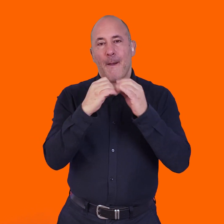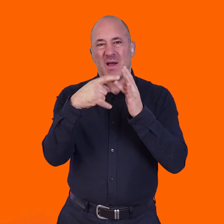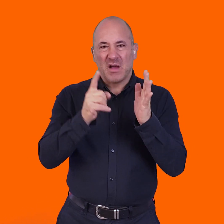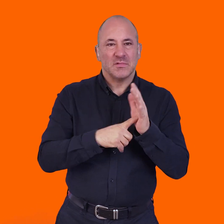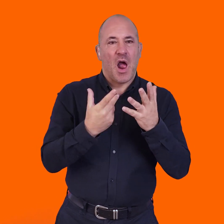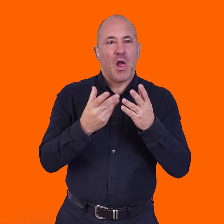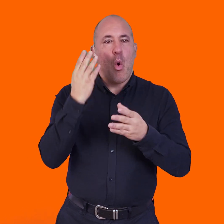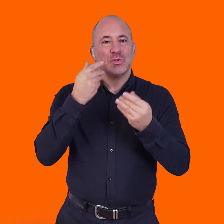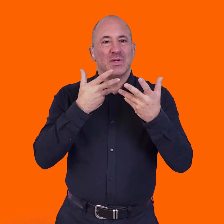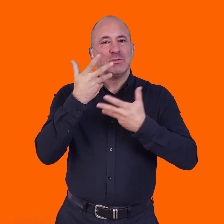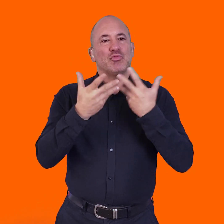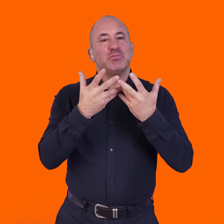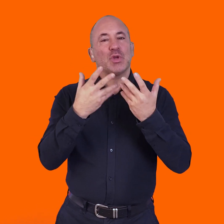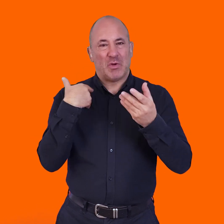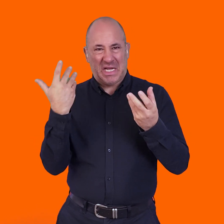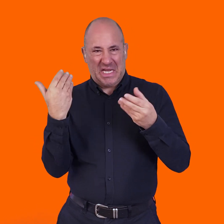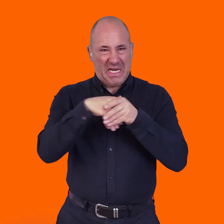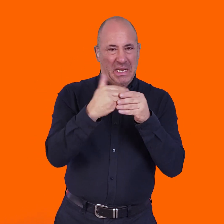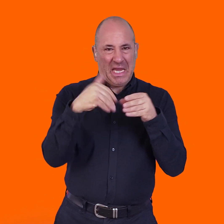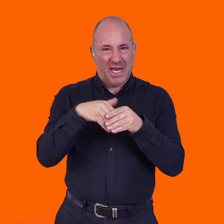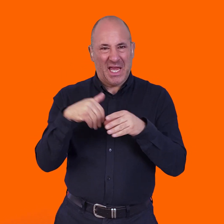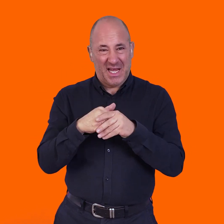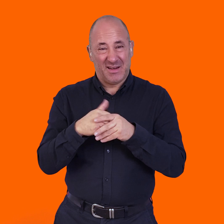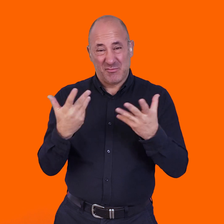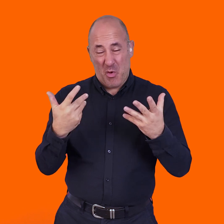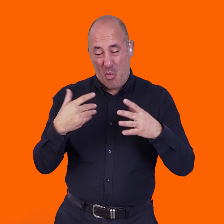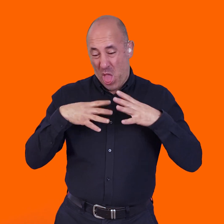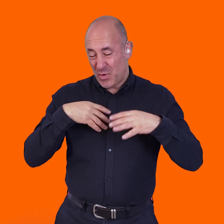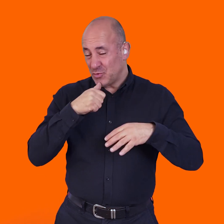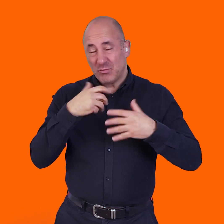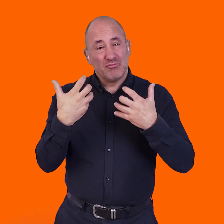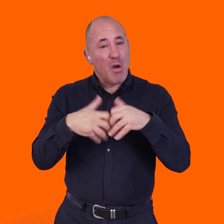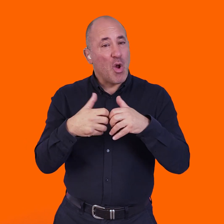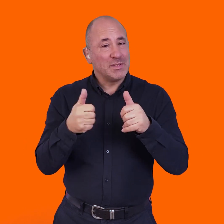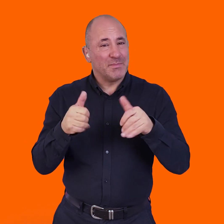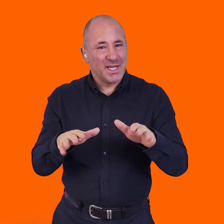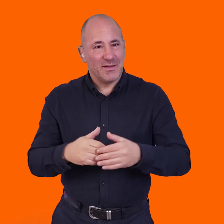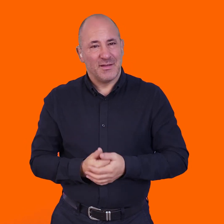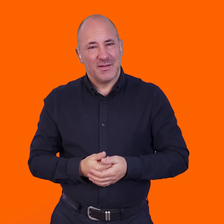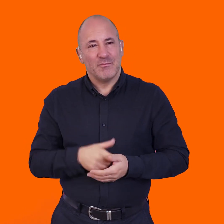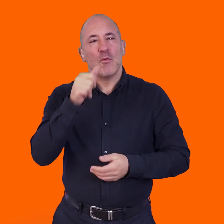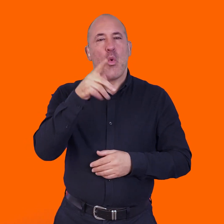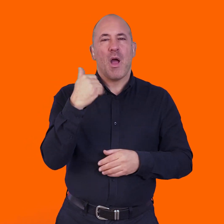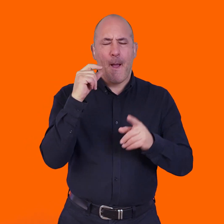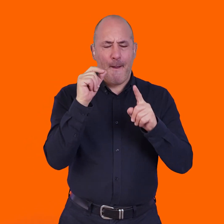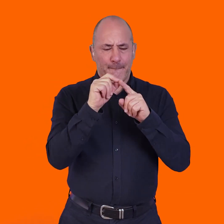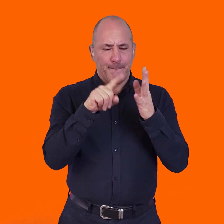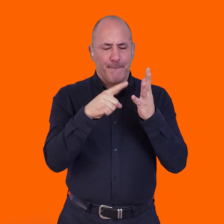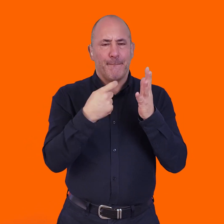integrate captions and PSL, I think, and audio description. think we've used technology,